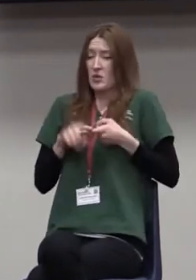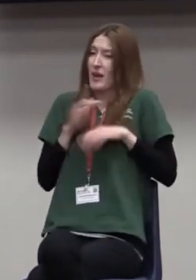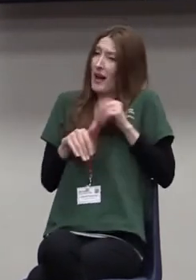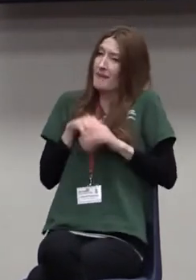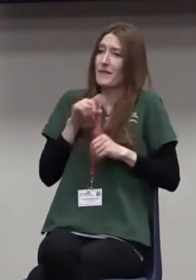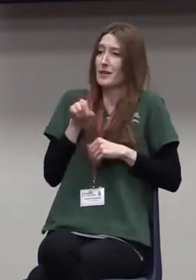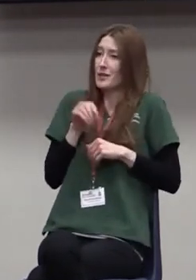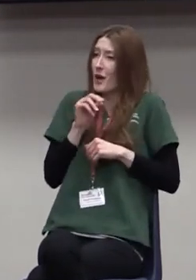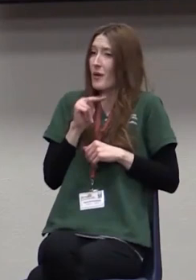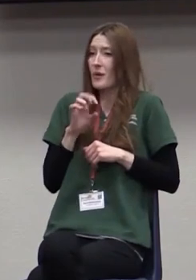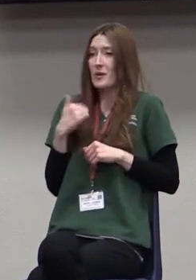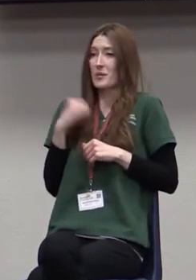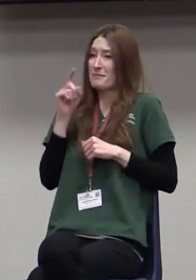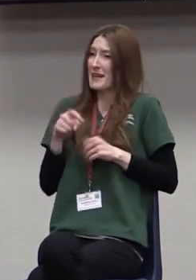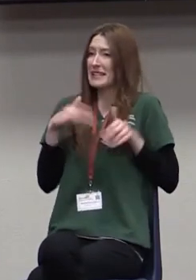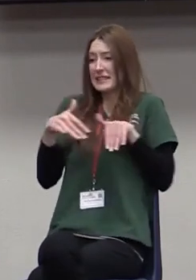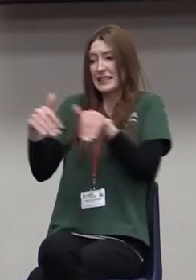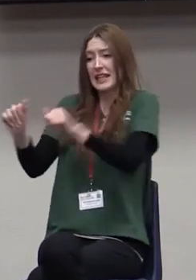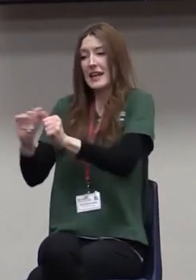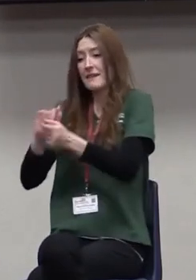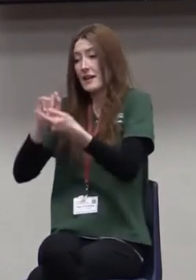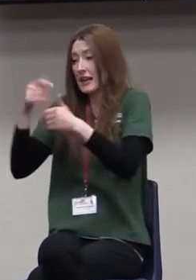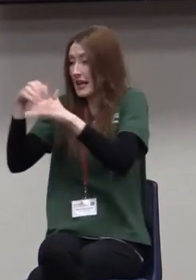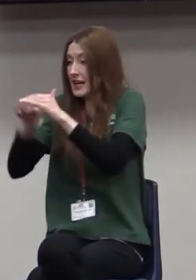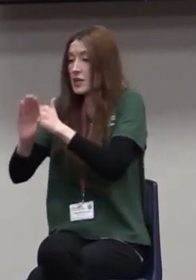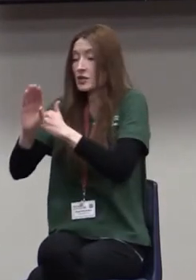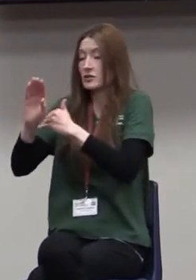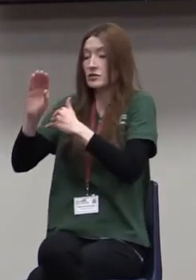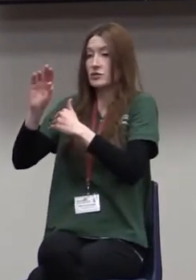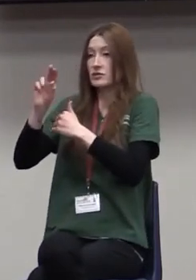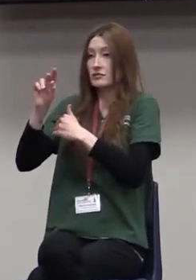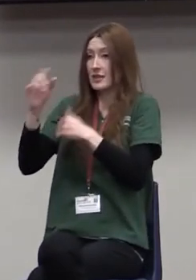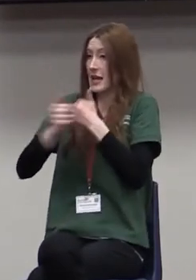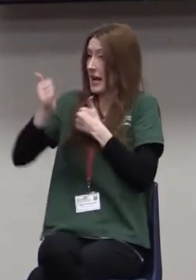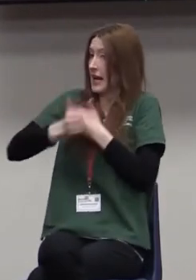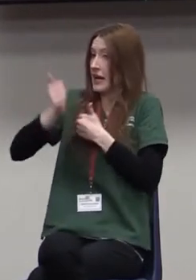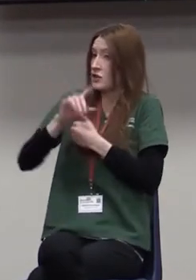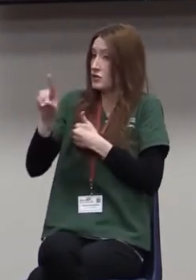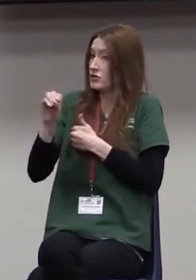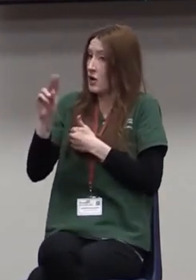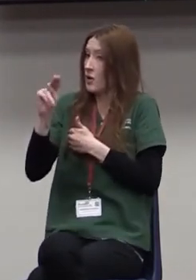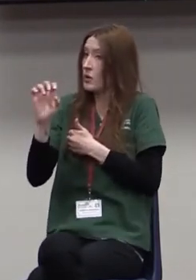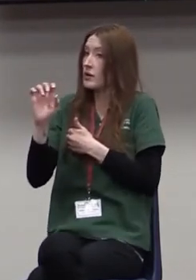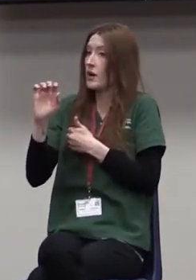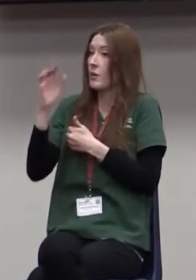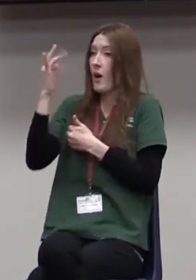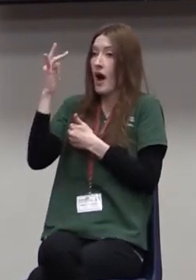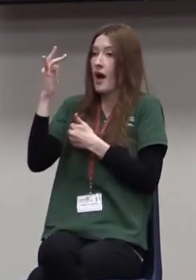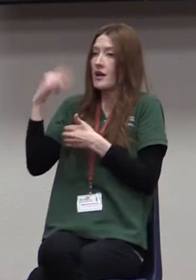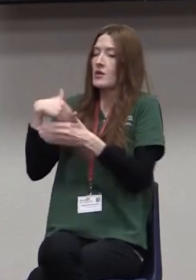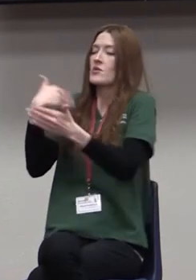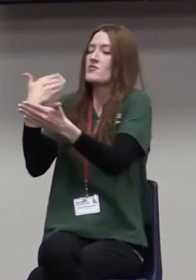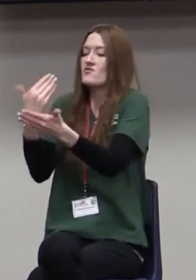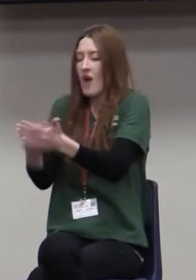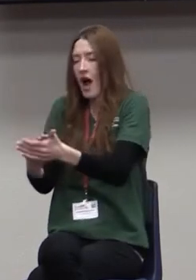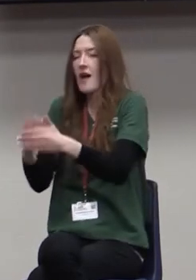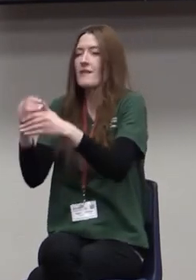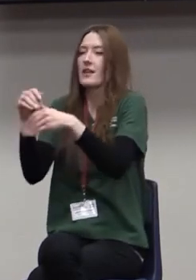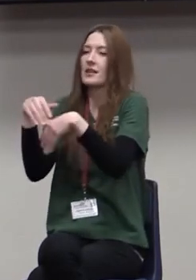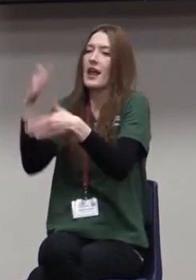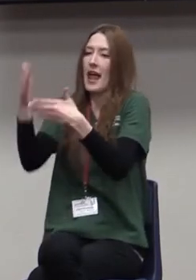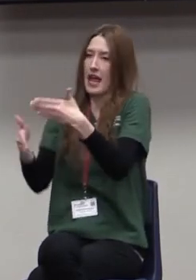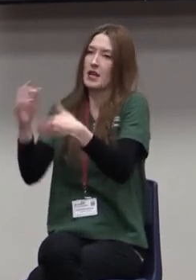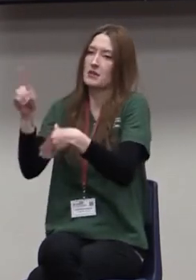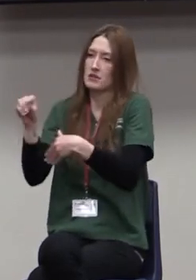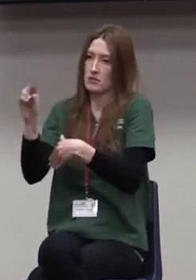zone, we've got to learn how to navigate. And a tactical action plan tap, as I refer to it, is just a